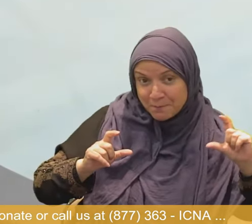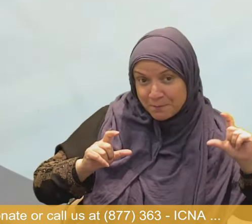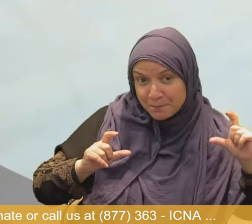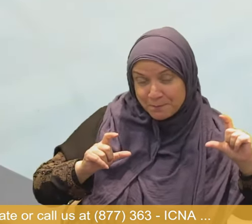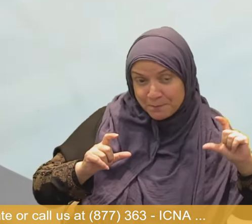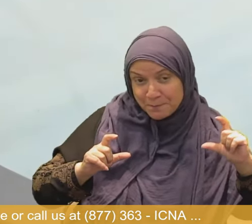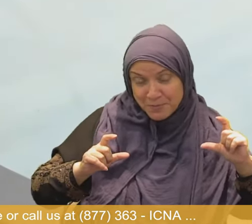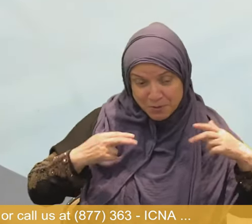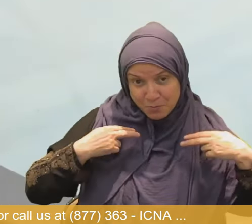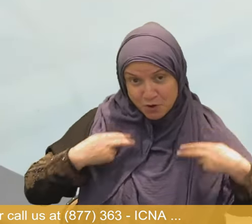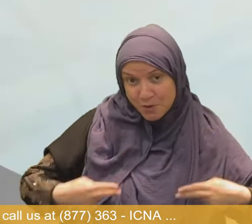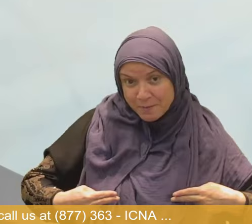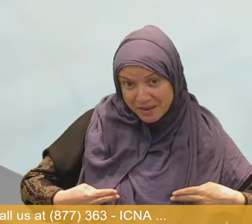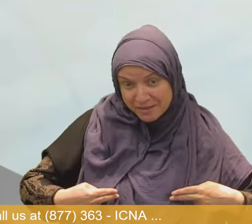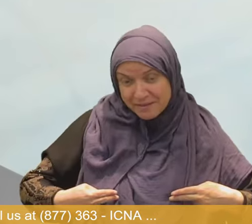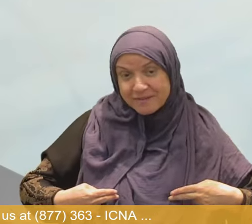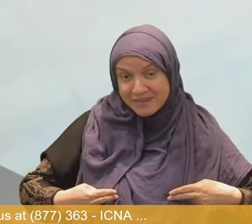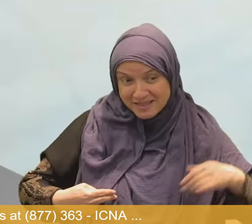subhanahu wa ta'ala.